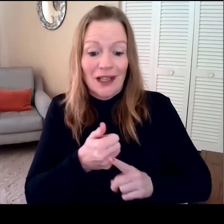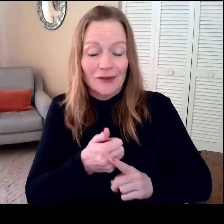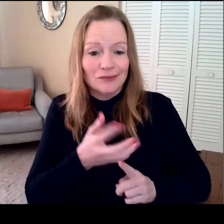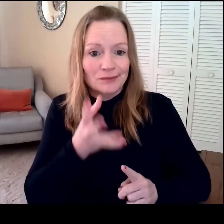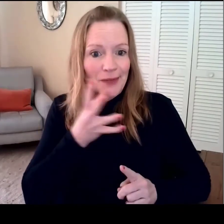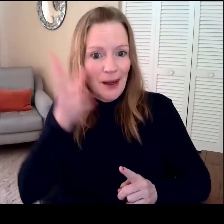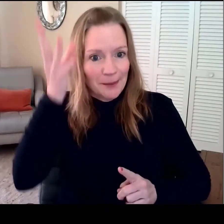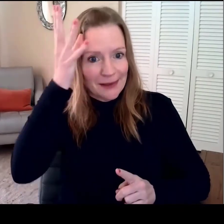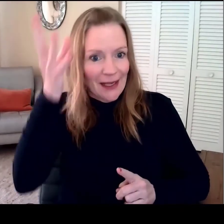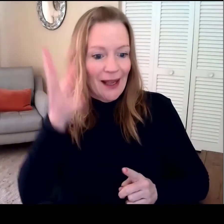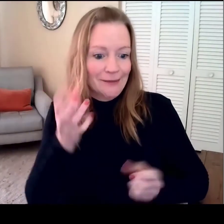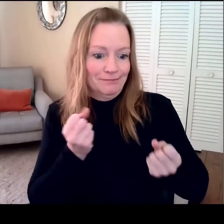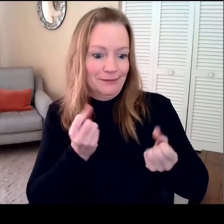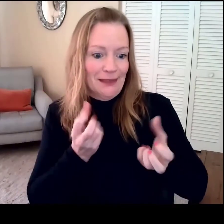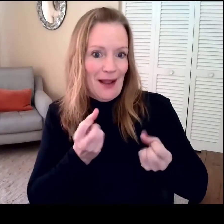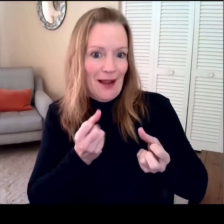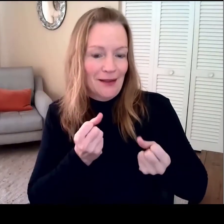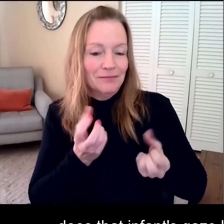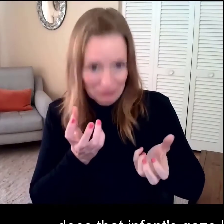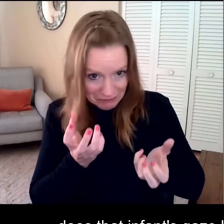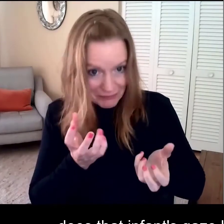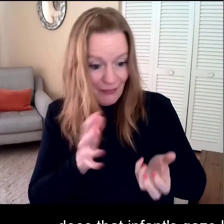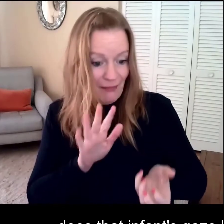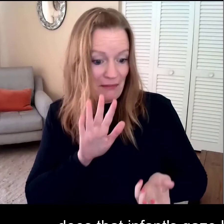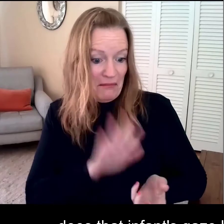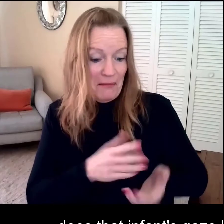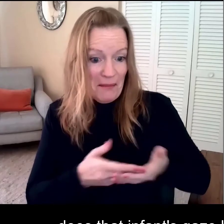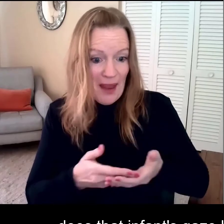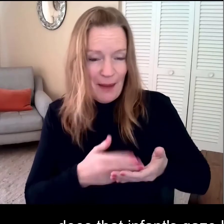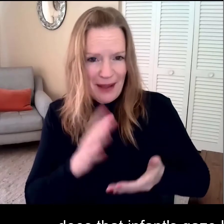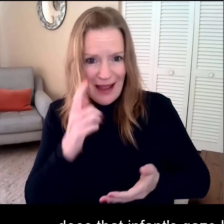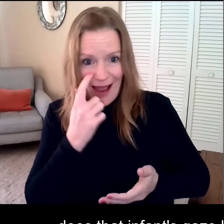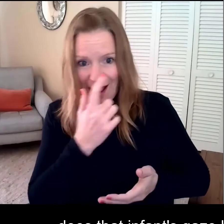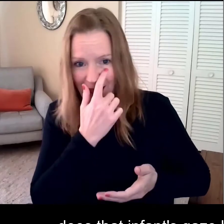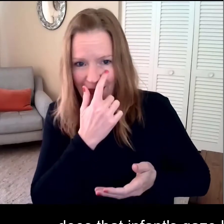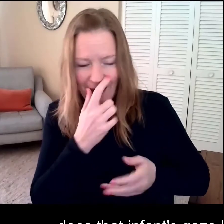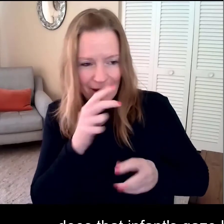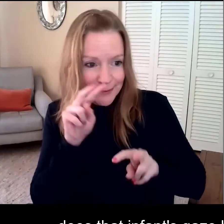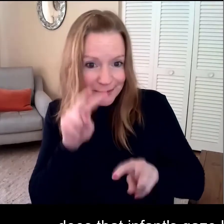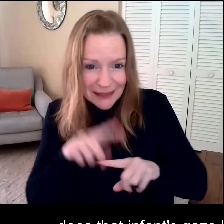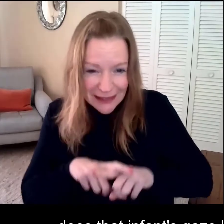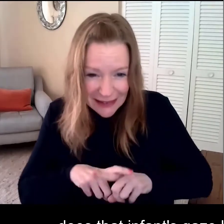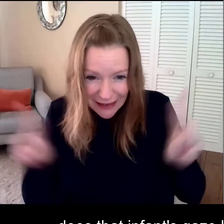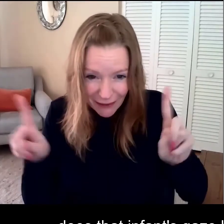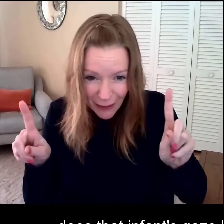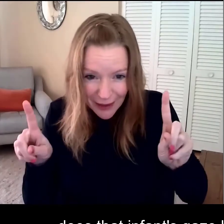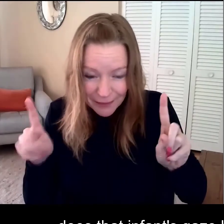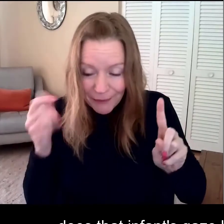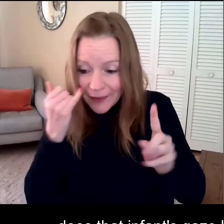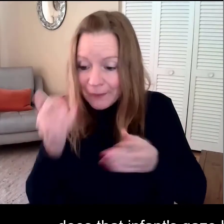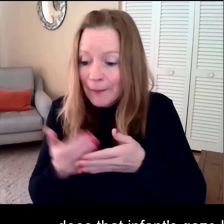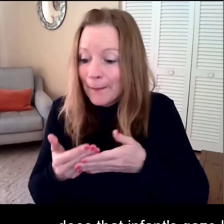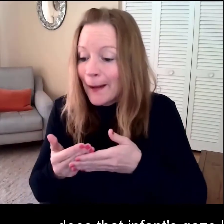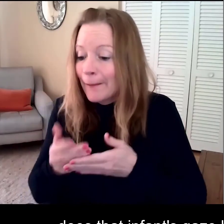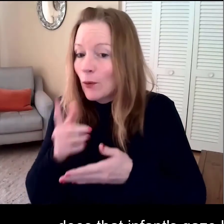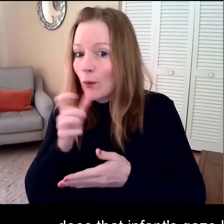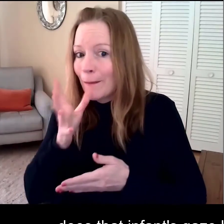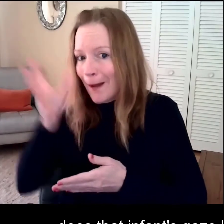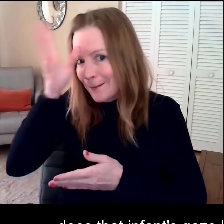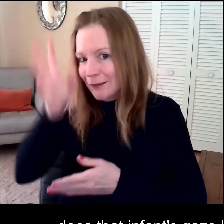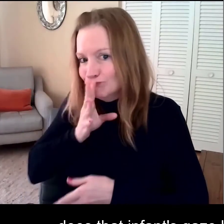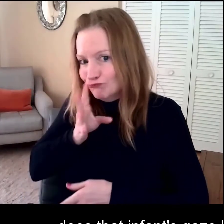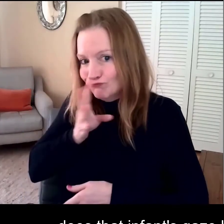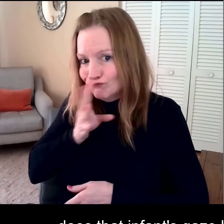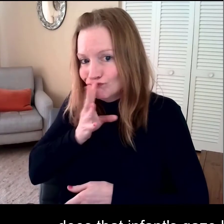First, suppose an infant's caregivers use sign language at home. Does that infant's gaze behavior look